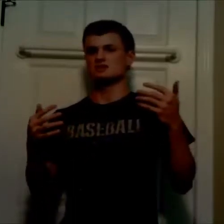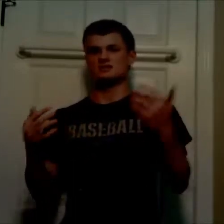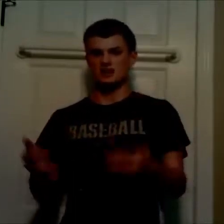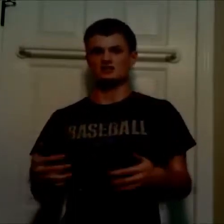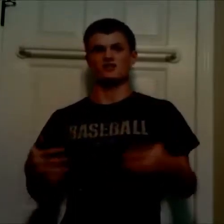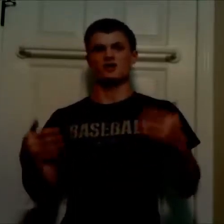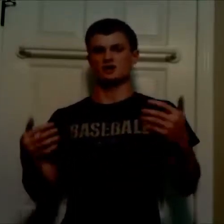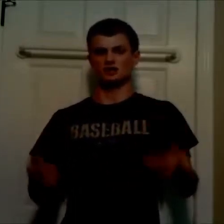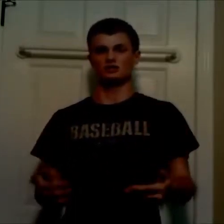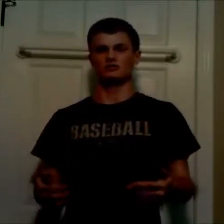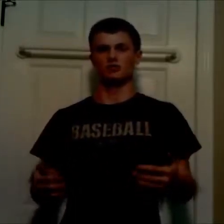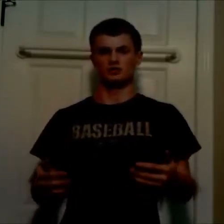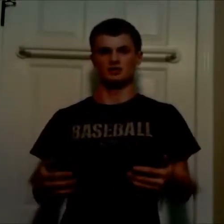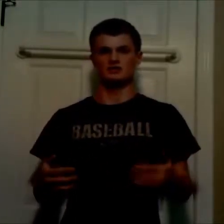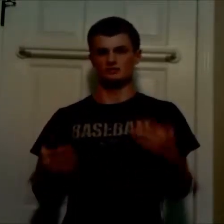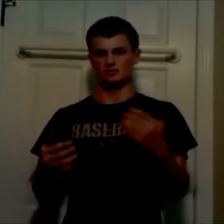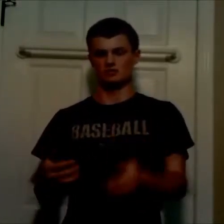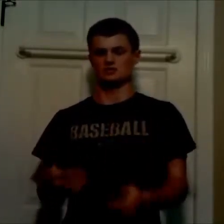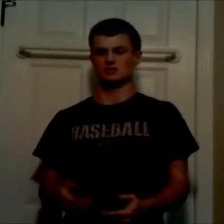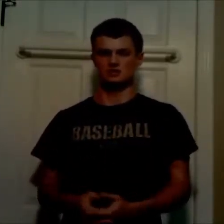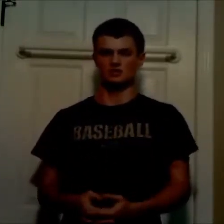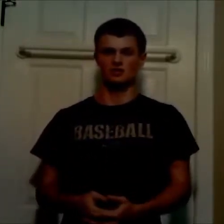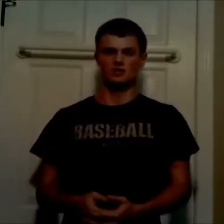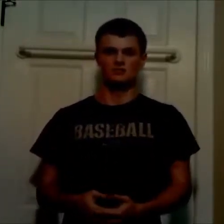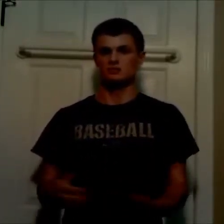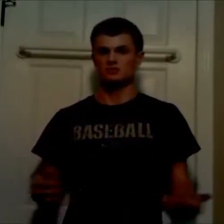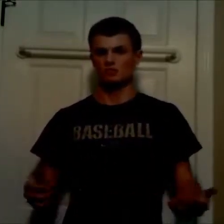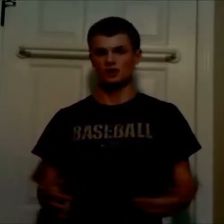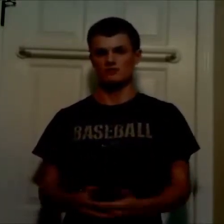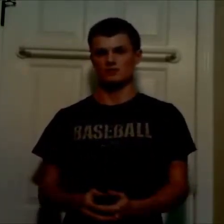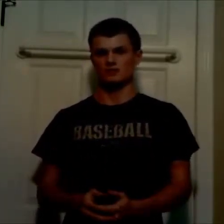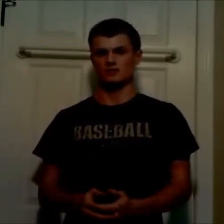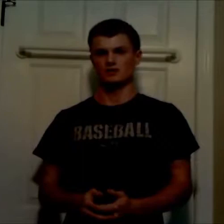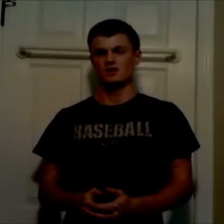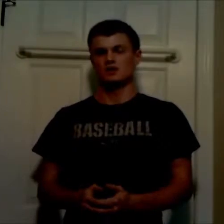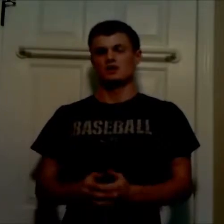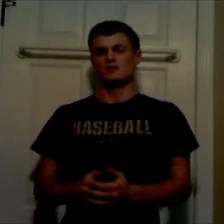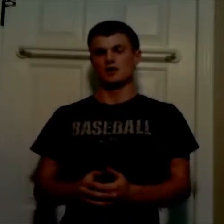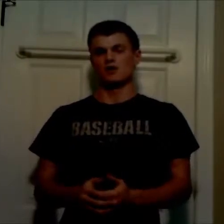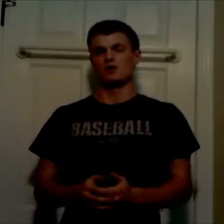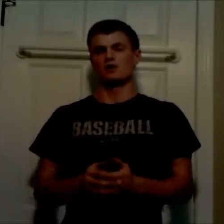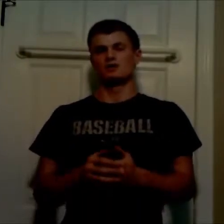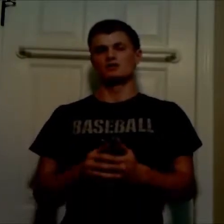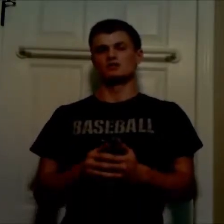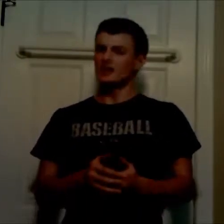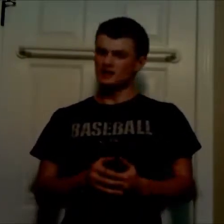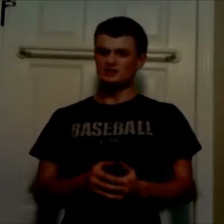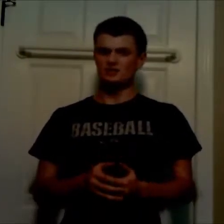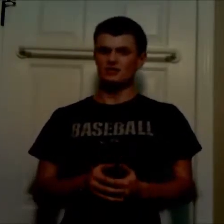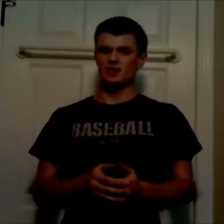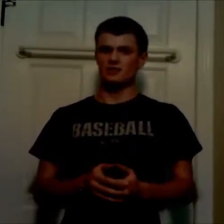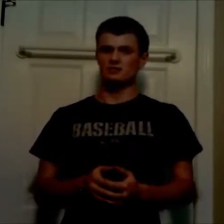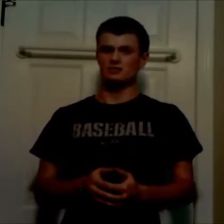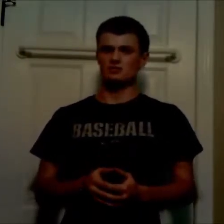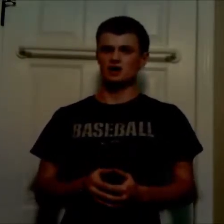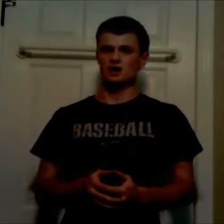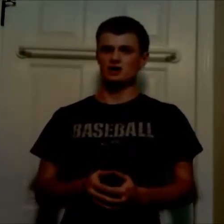satisfied and looking forward to anything for the rest of the year. Because I won't have anything. Now, the chances are that Episode 9